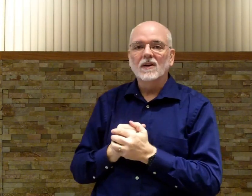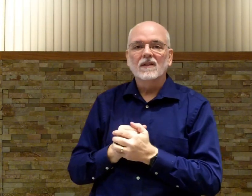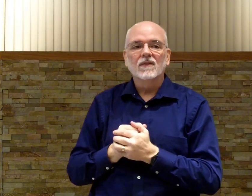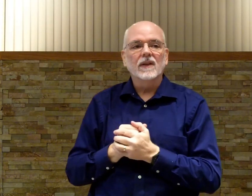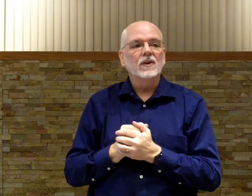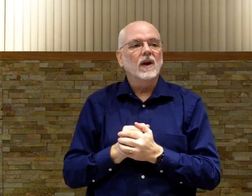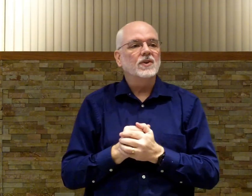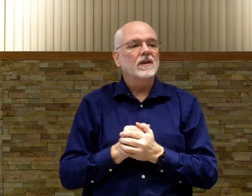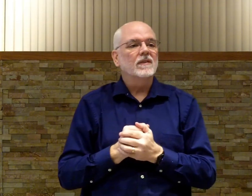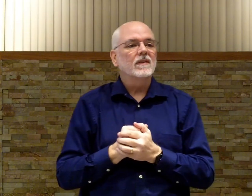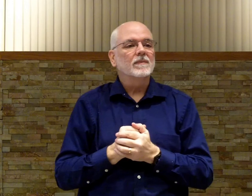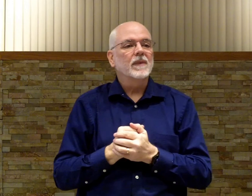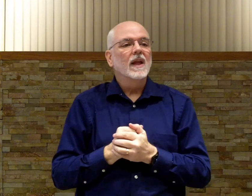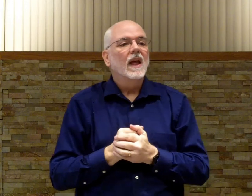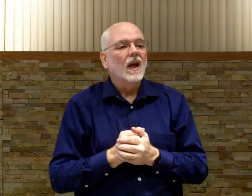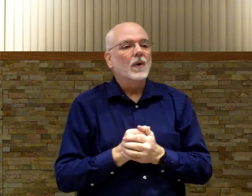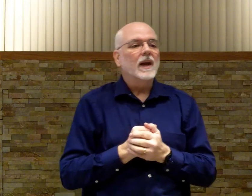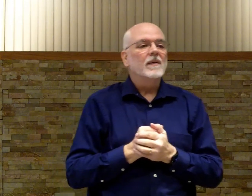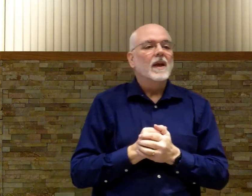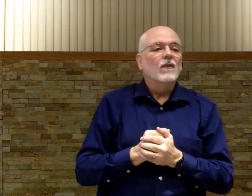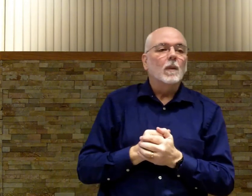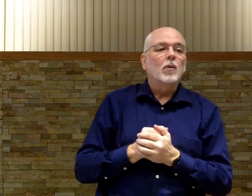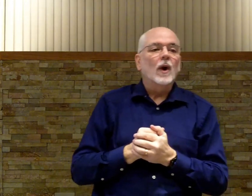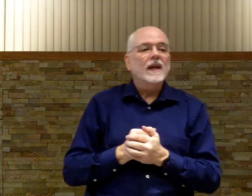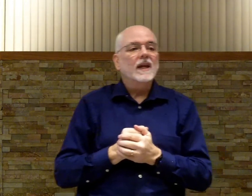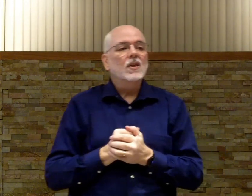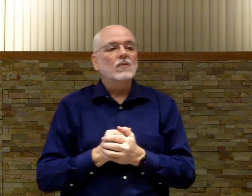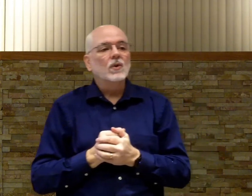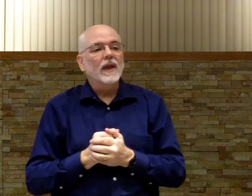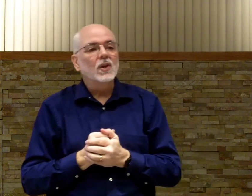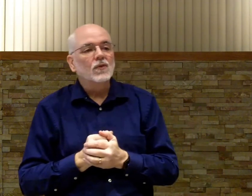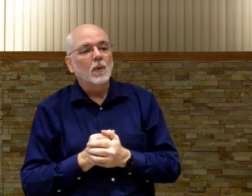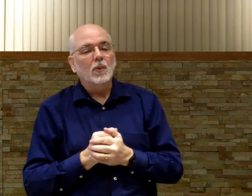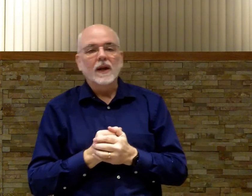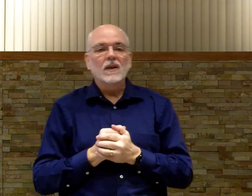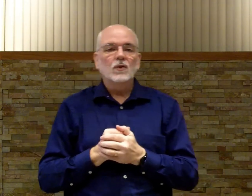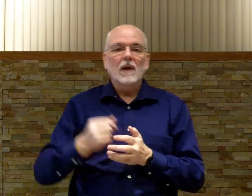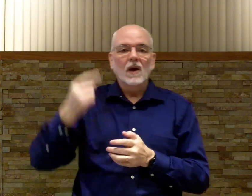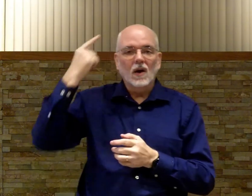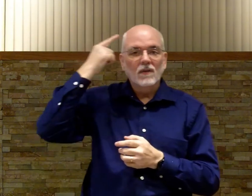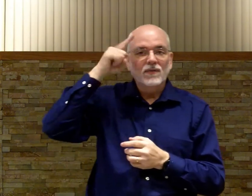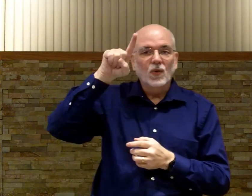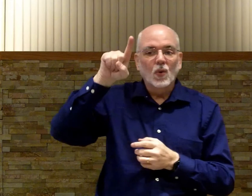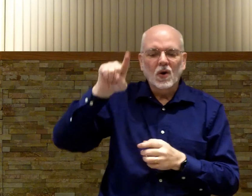for that direction. Okay? For breaking through. Thank you for breaking through my heart. For